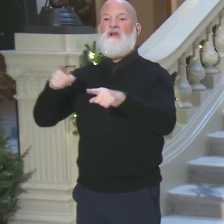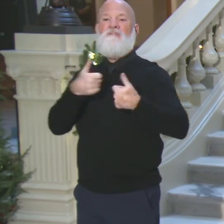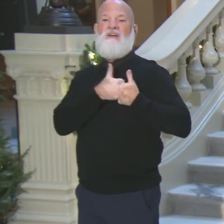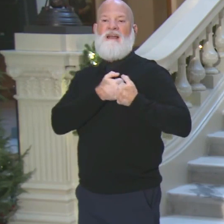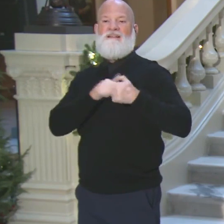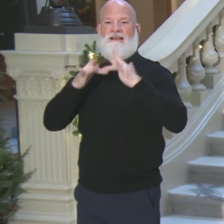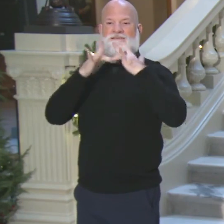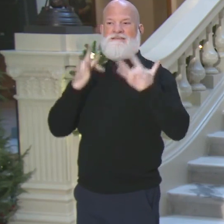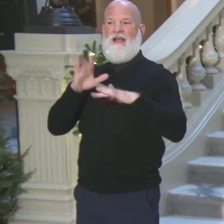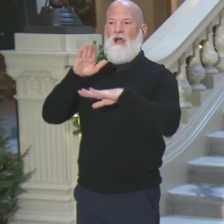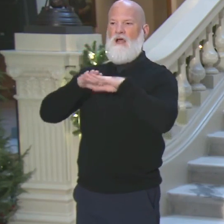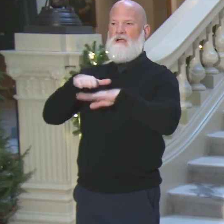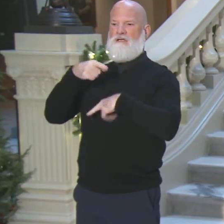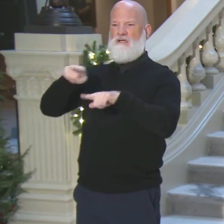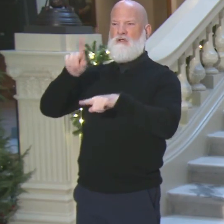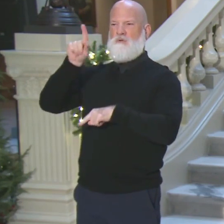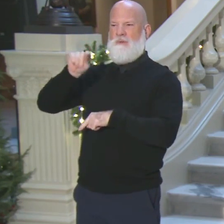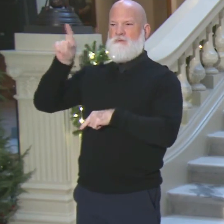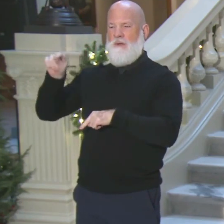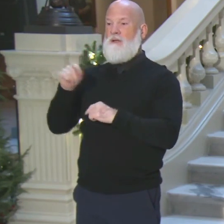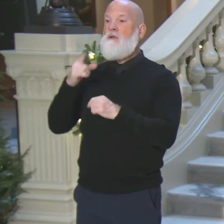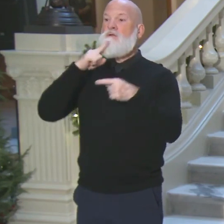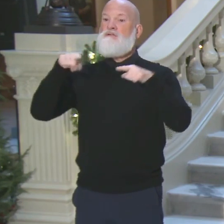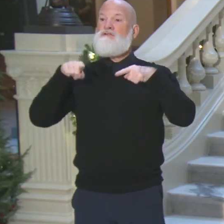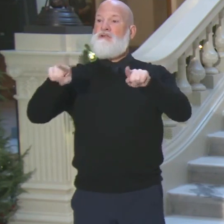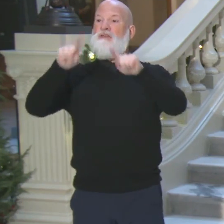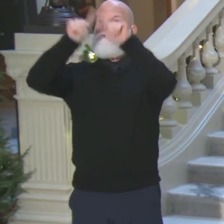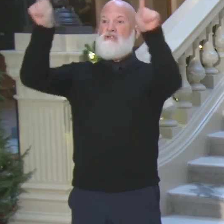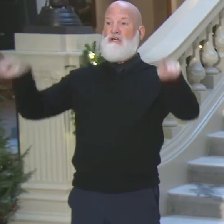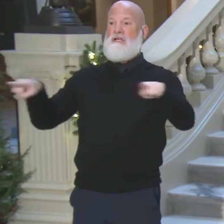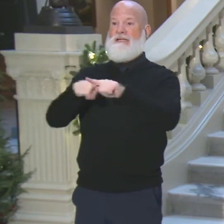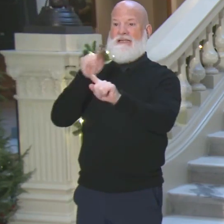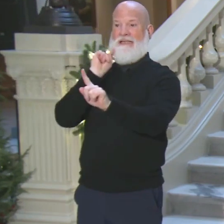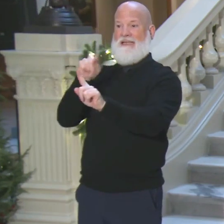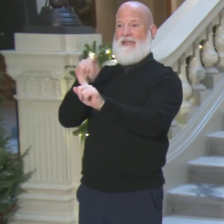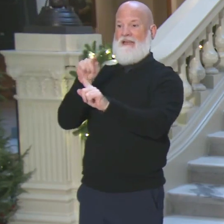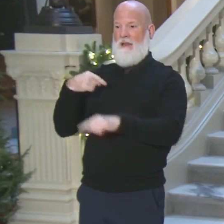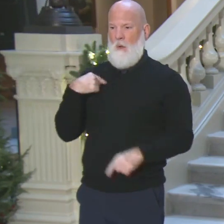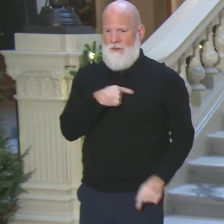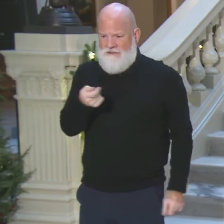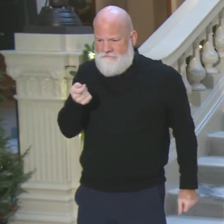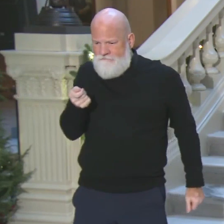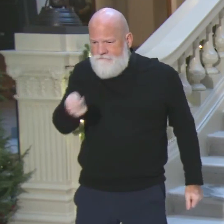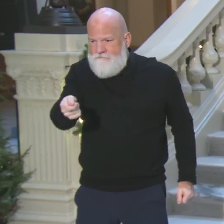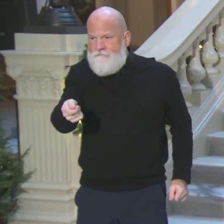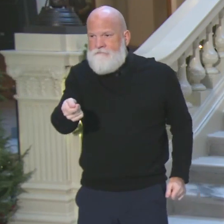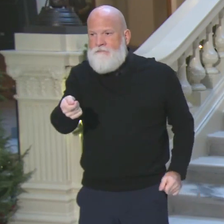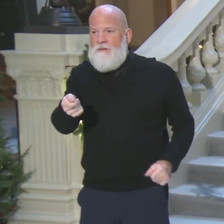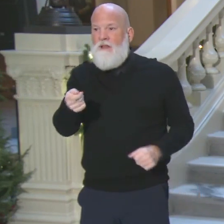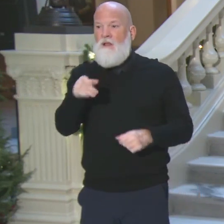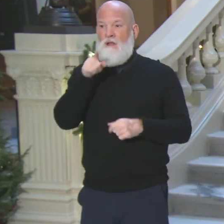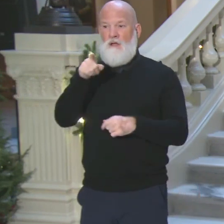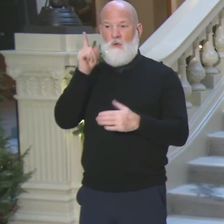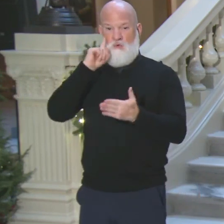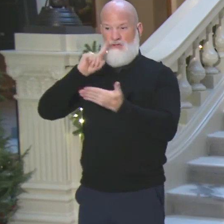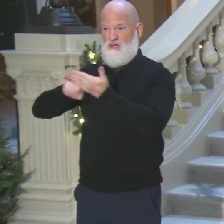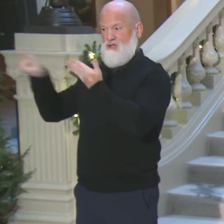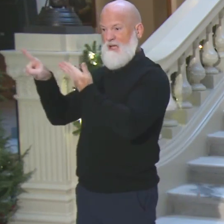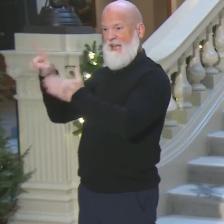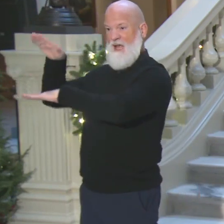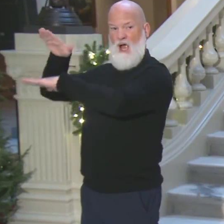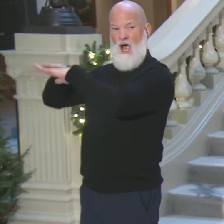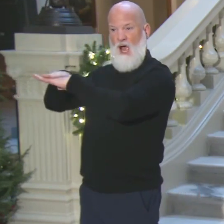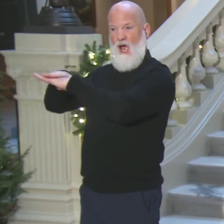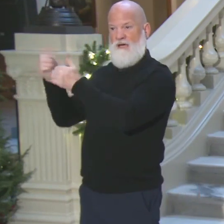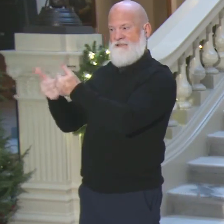That machine, you take a screen, you check in on a device that has nothing to do with the voting machine. This is just to